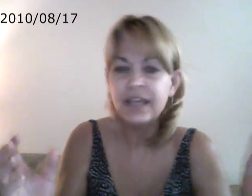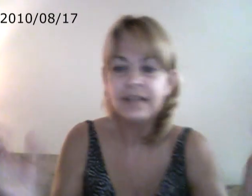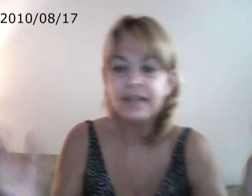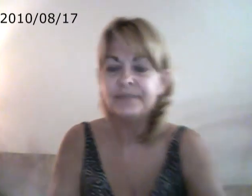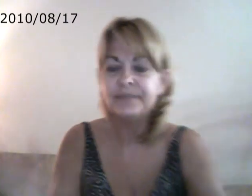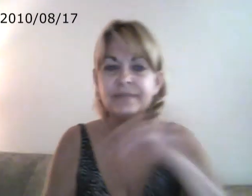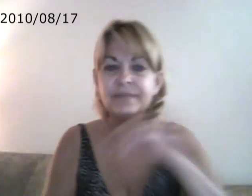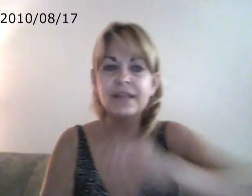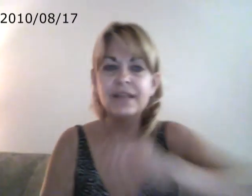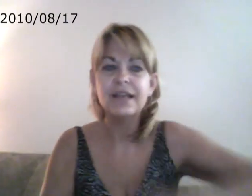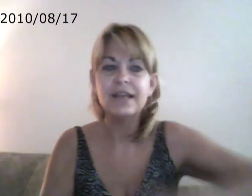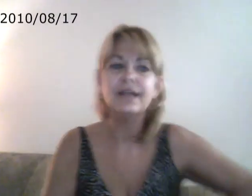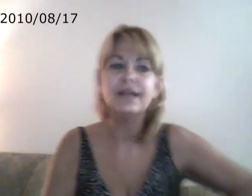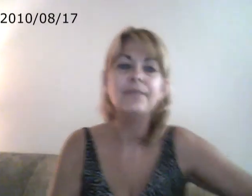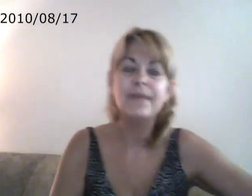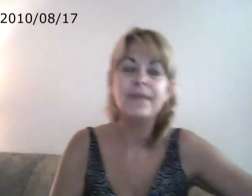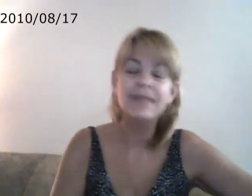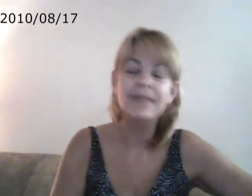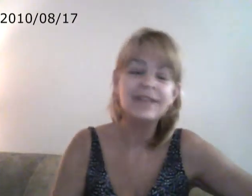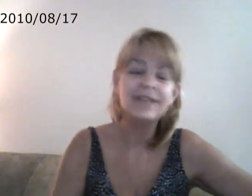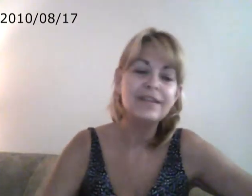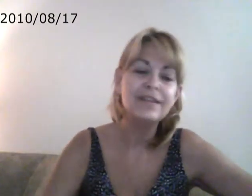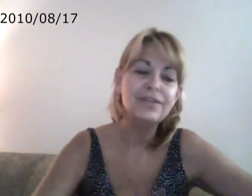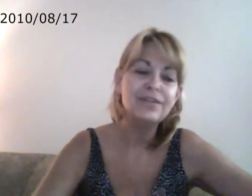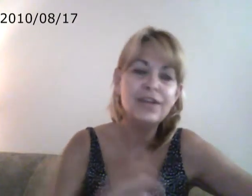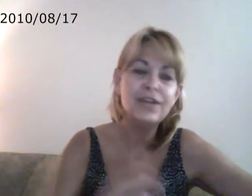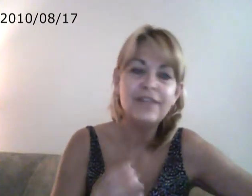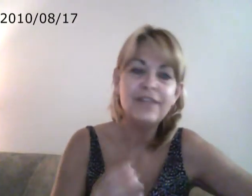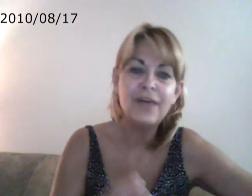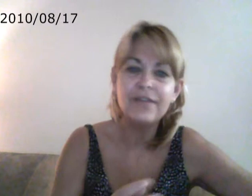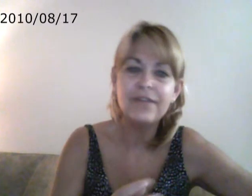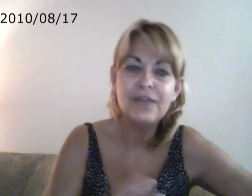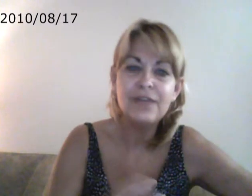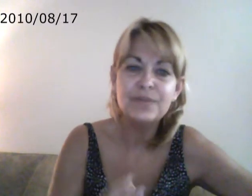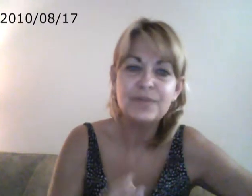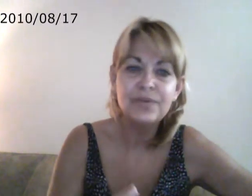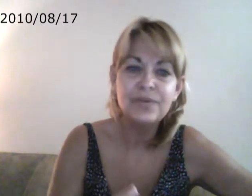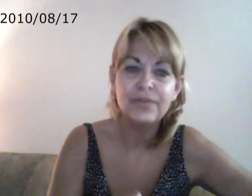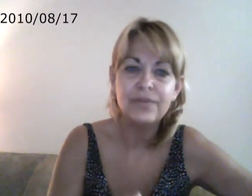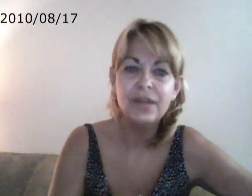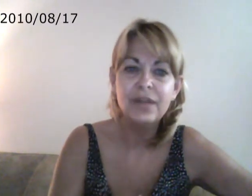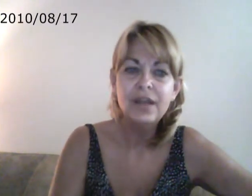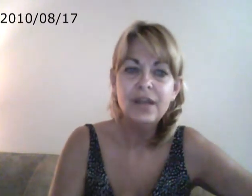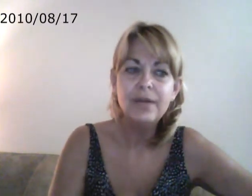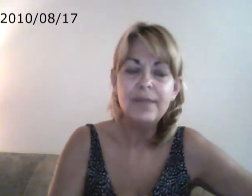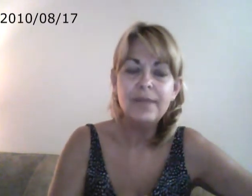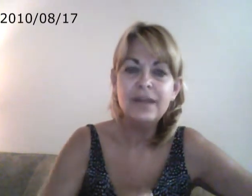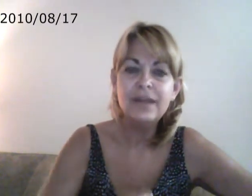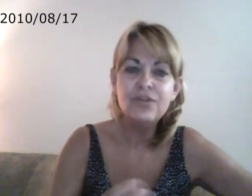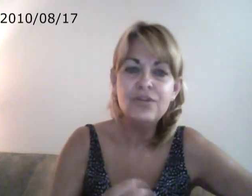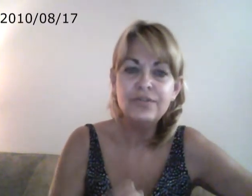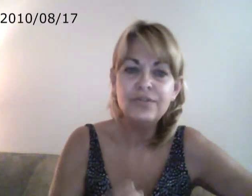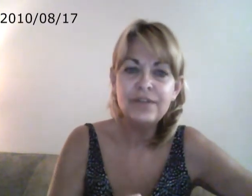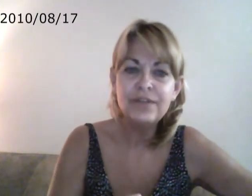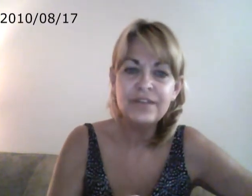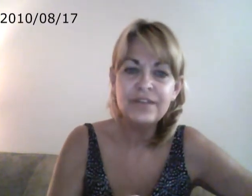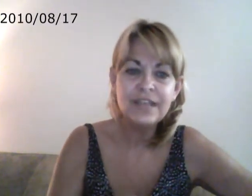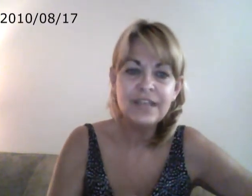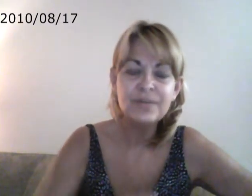you look at a flower. A flower is beautiful, but no two flowers are the same. There's a